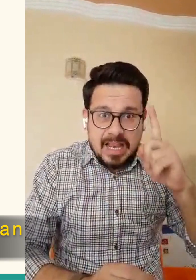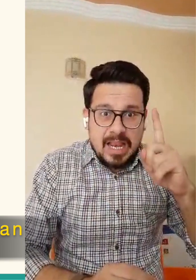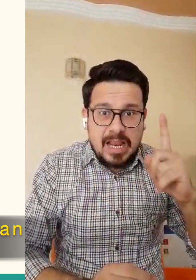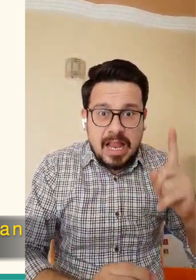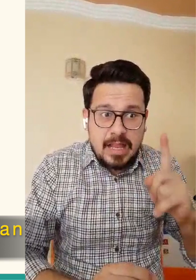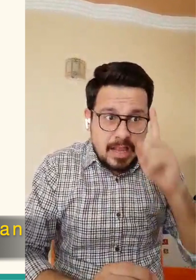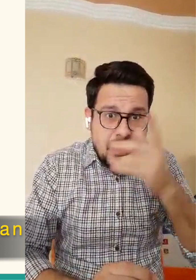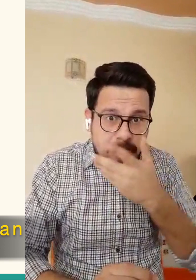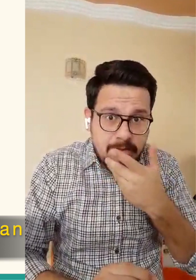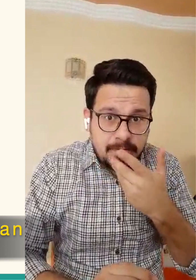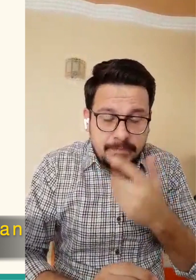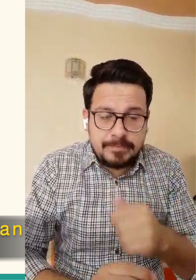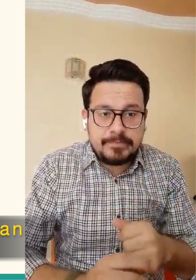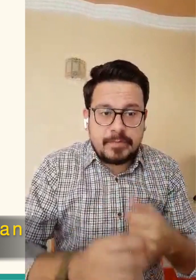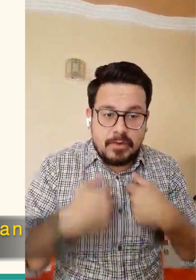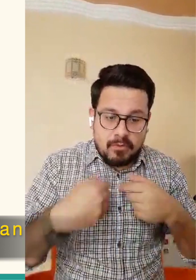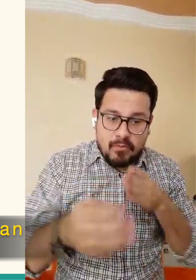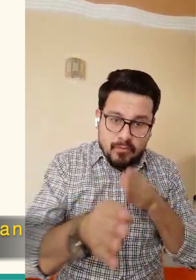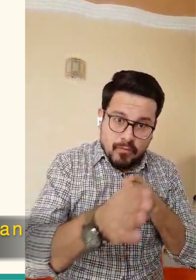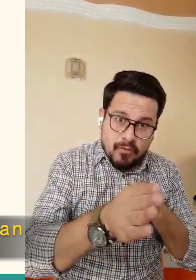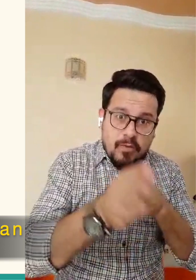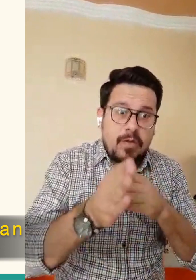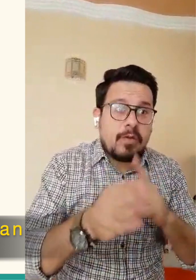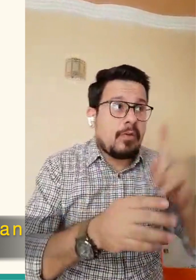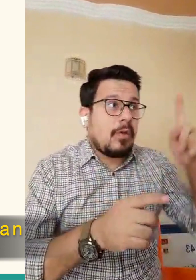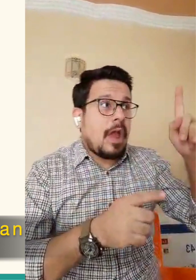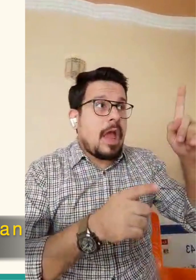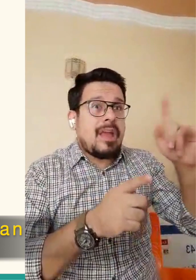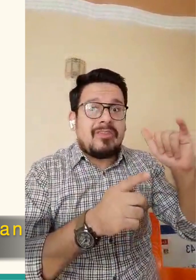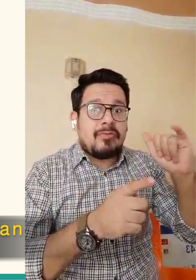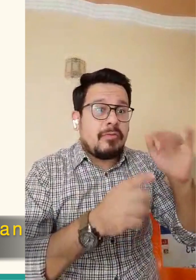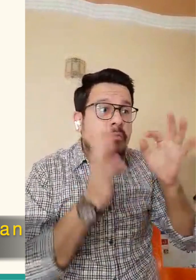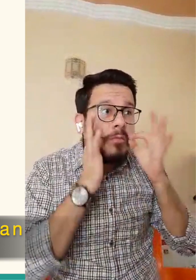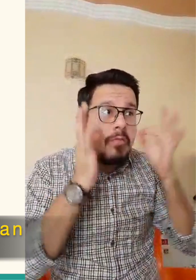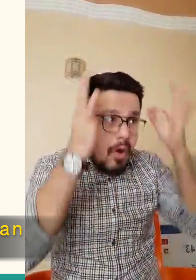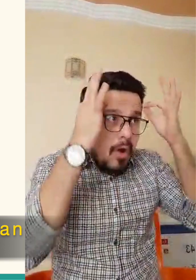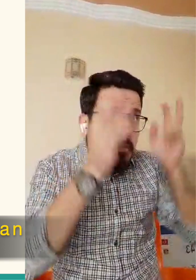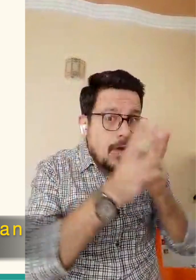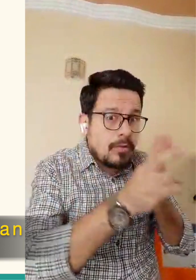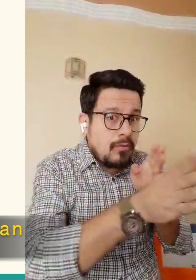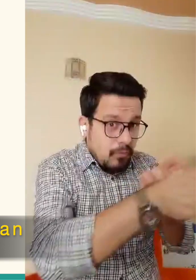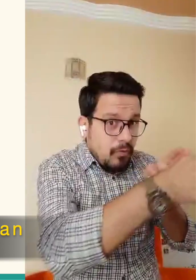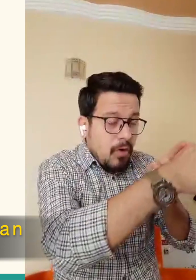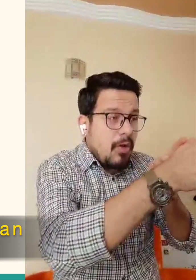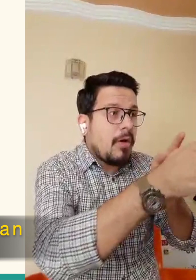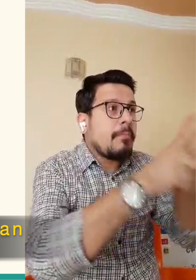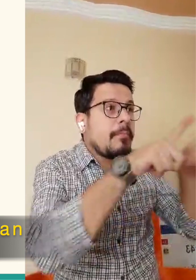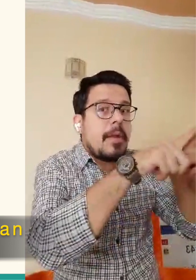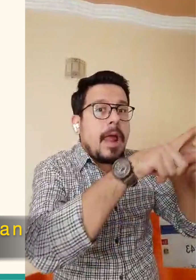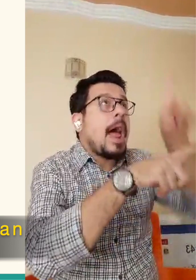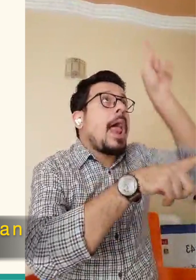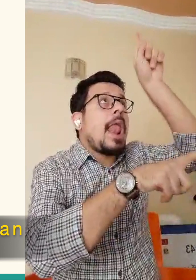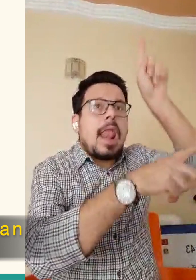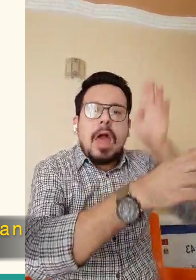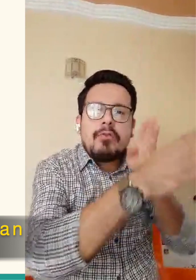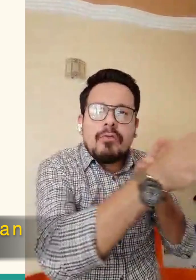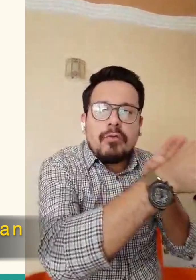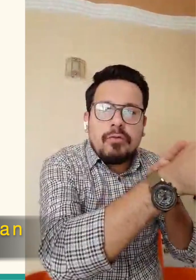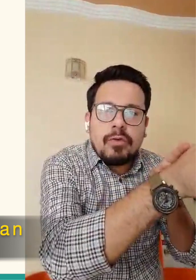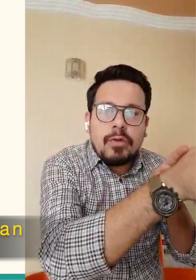Say, O Muhammad, if you should love Allah, then follow me. So Allah will love